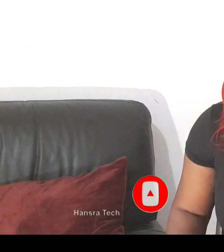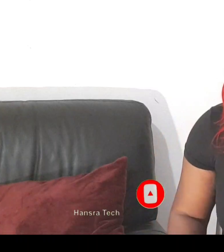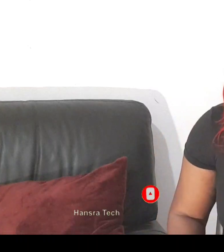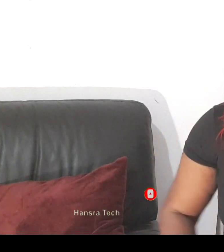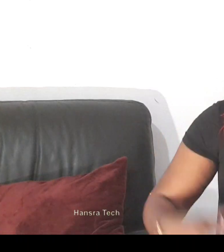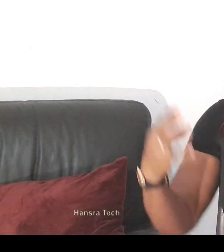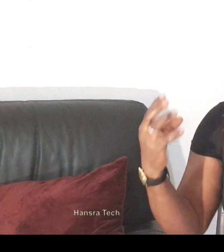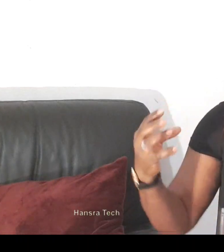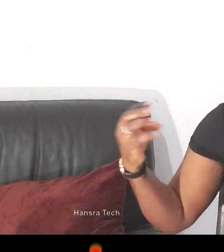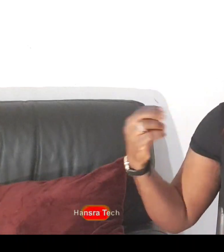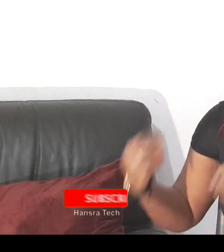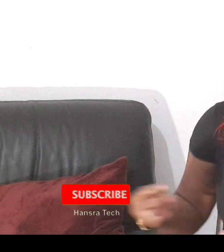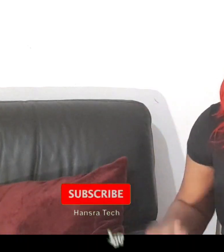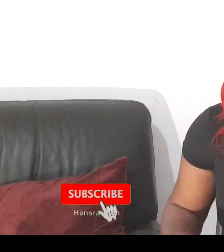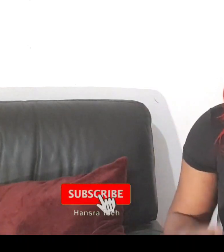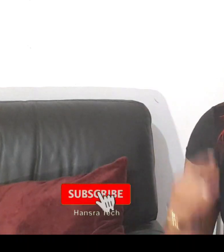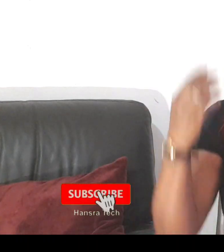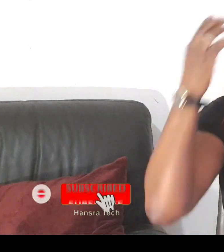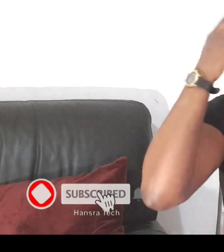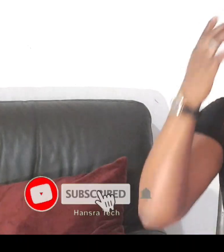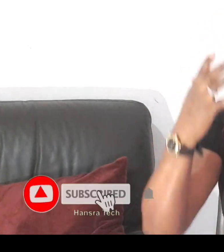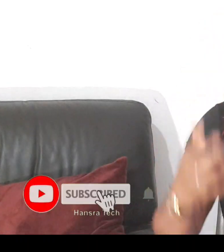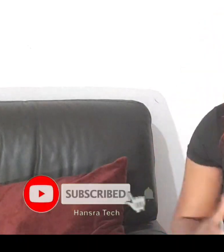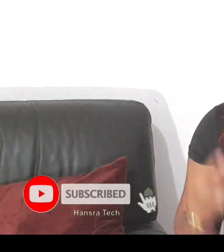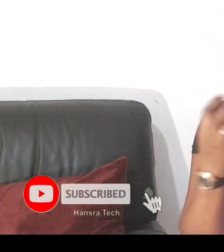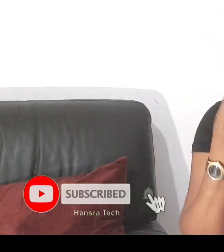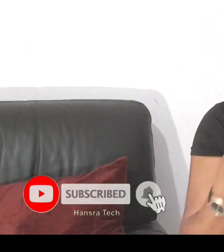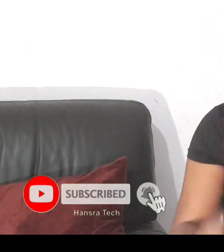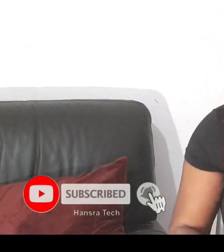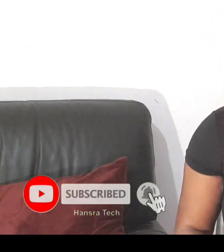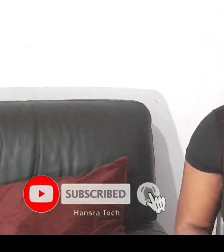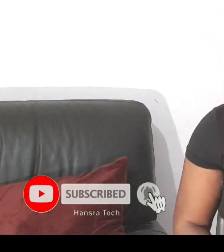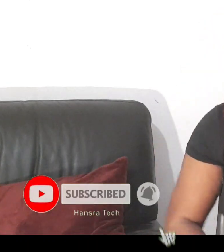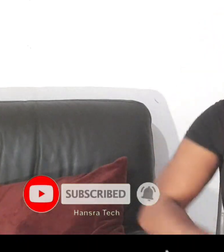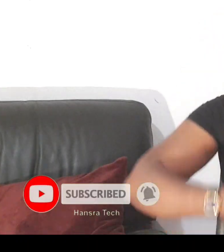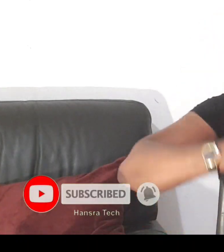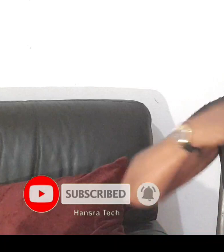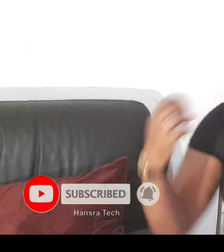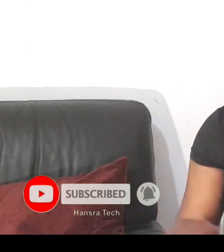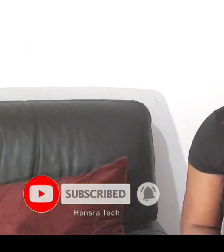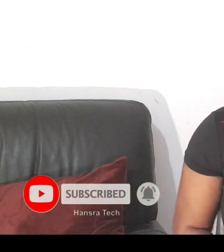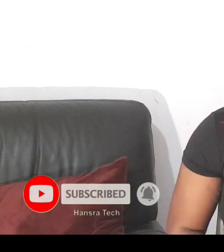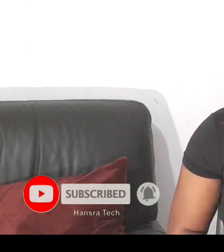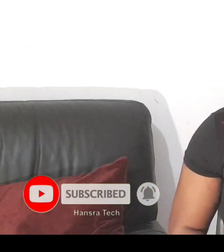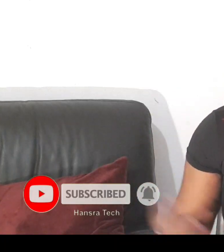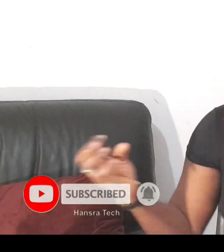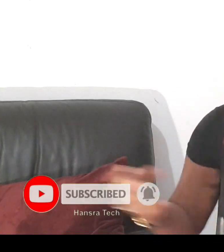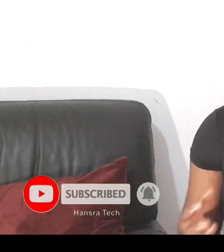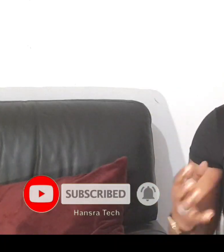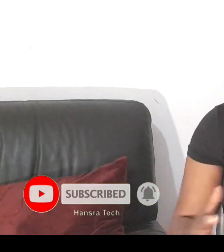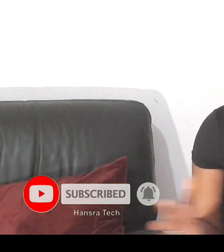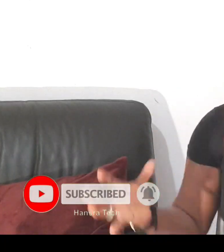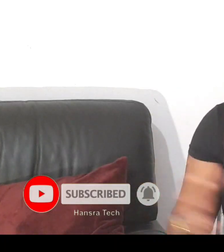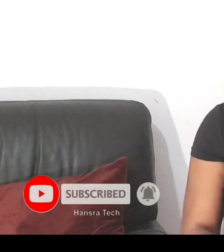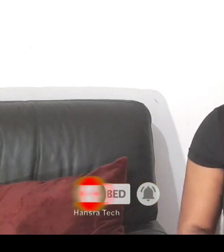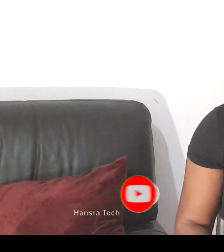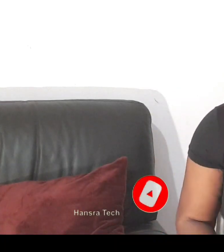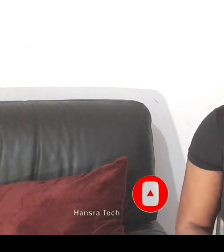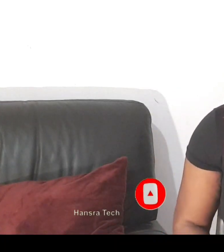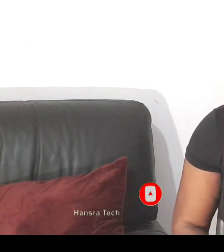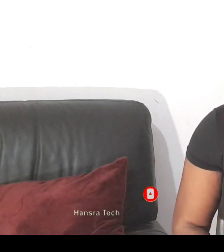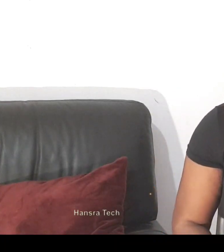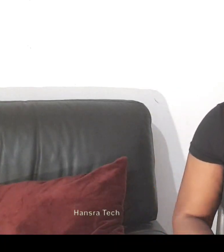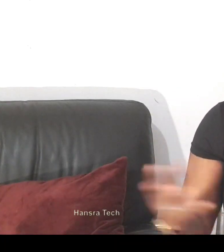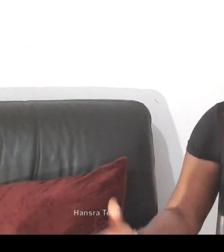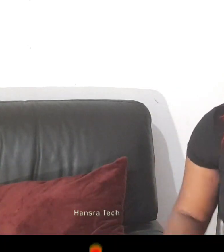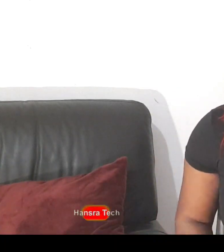supporting those your citizens that have upstairs that has kids that can do everything the way you guys are really empowering